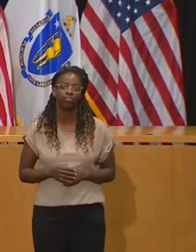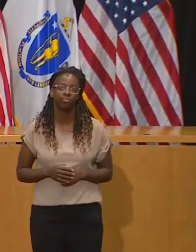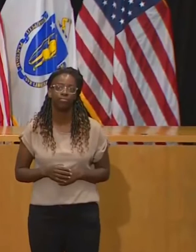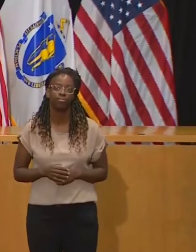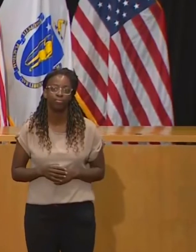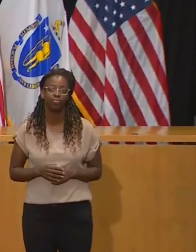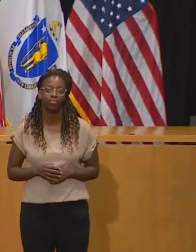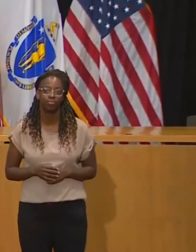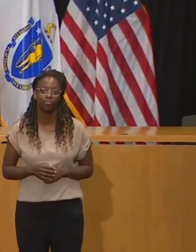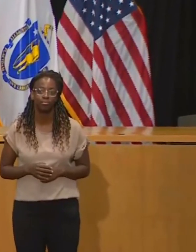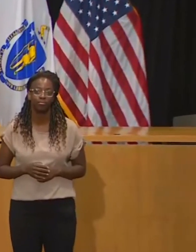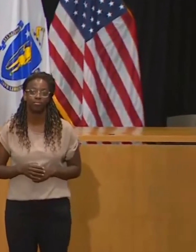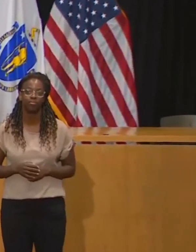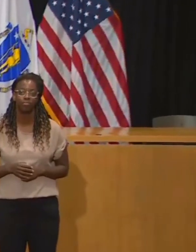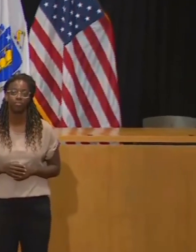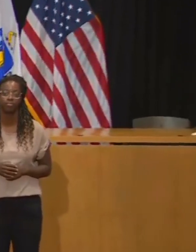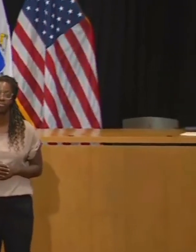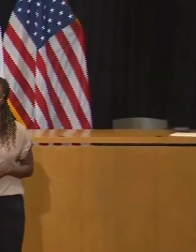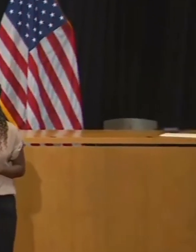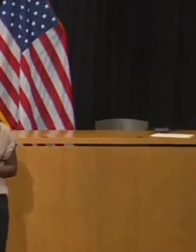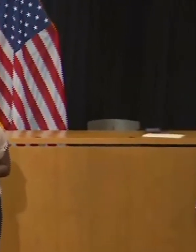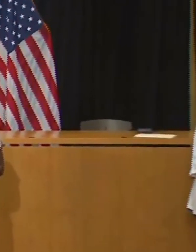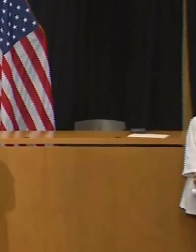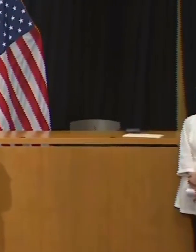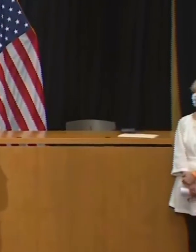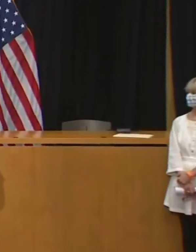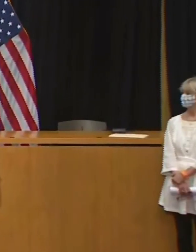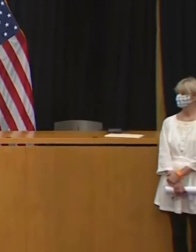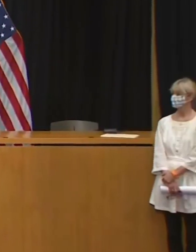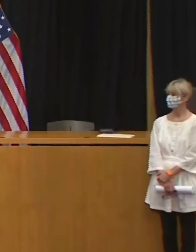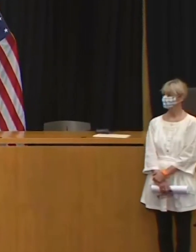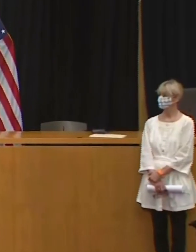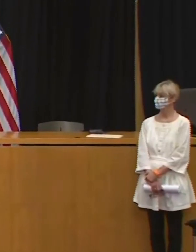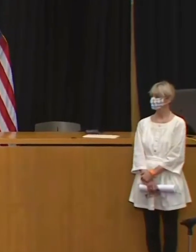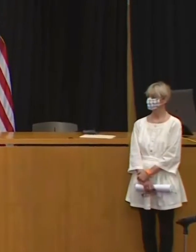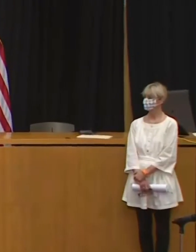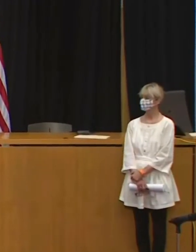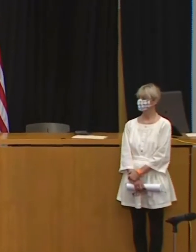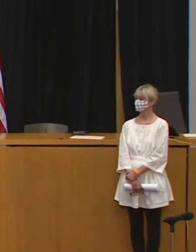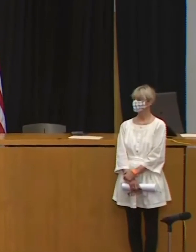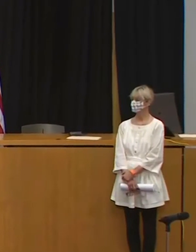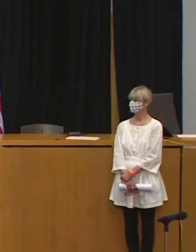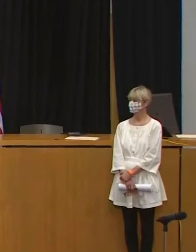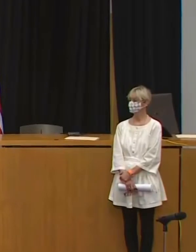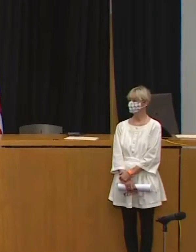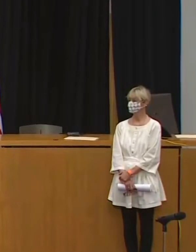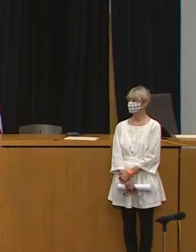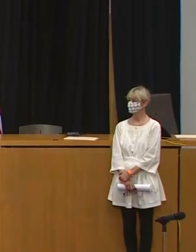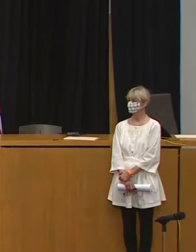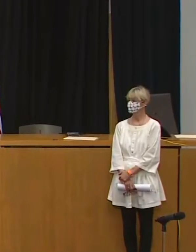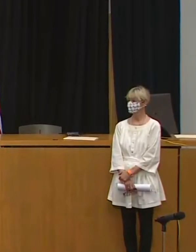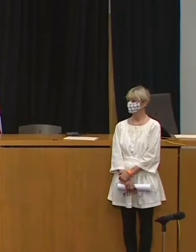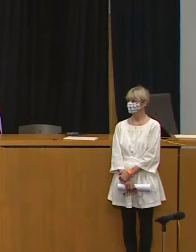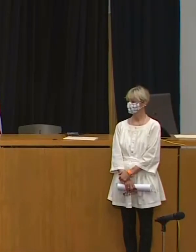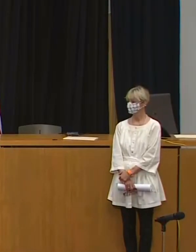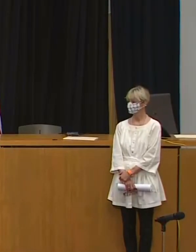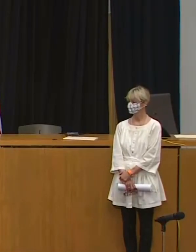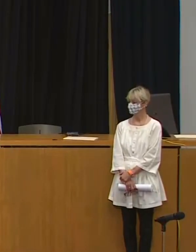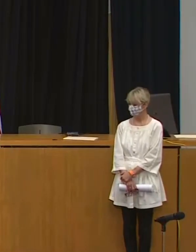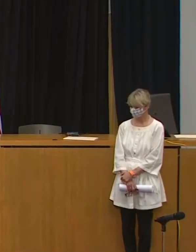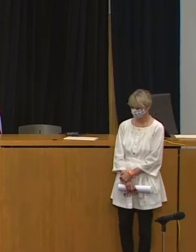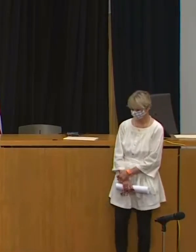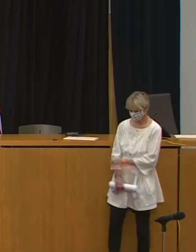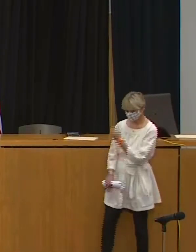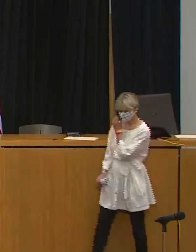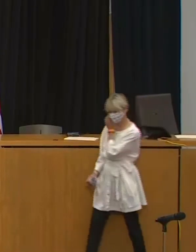too familiar with familiar people in familiar settings and why that creates so much trouble for us in trying to manage this virus. Thank you.